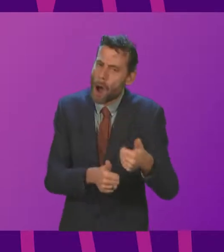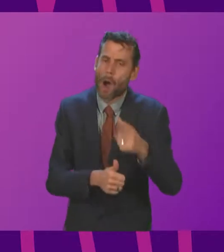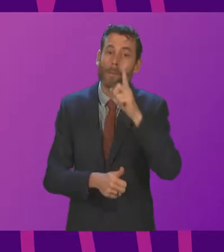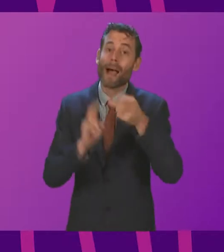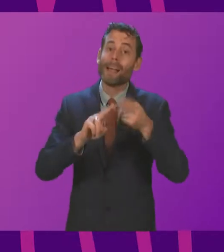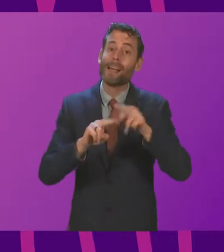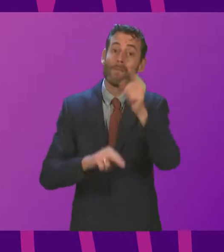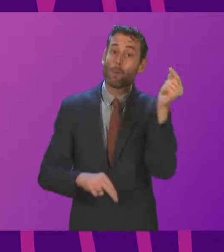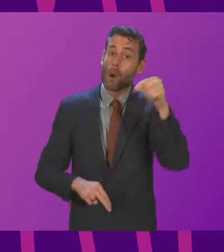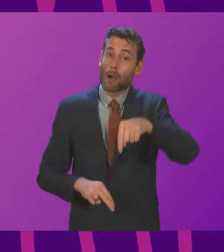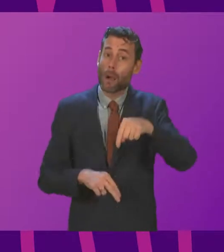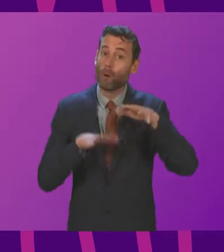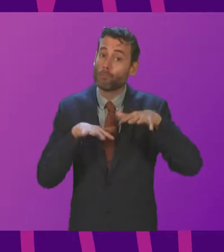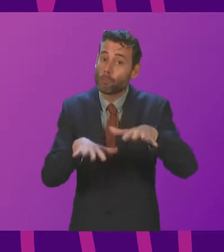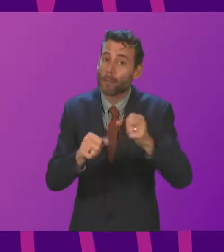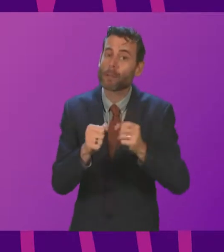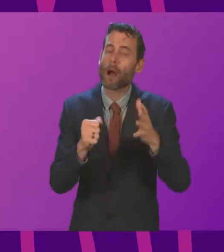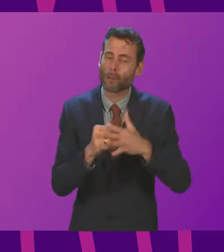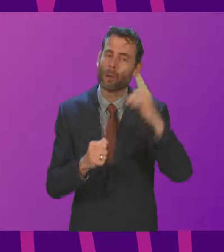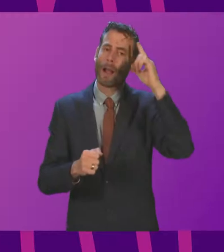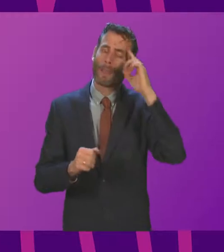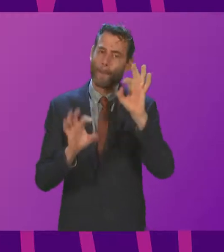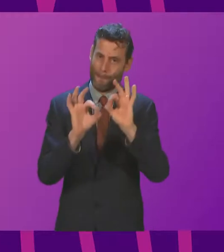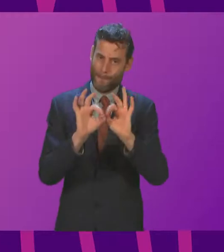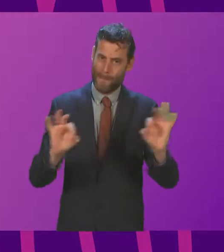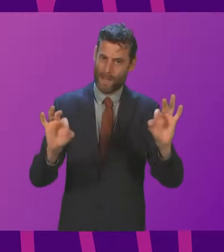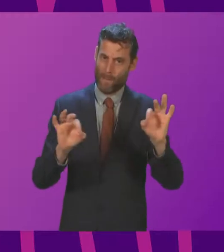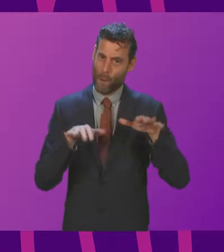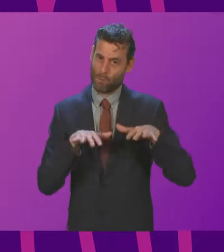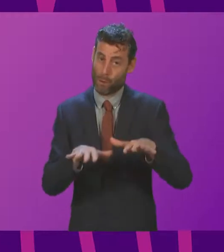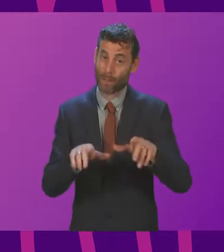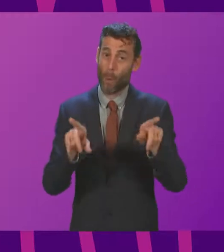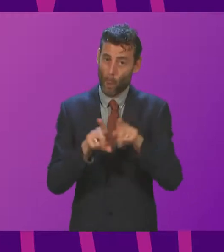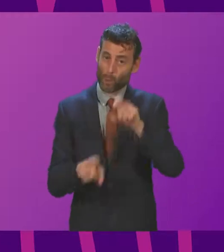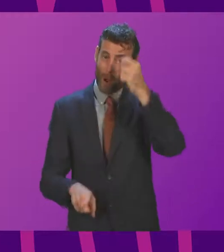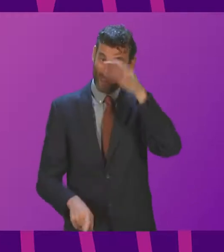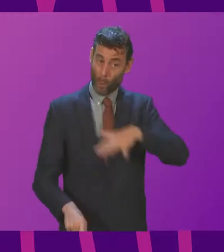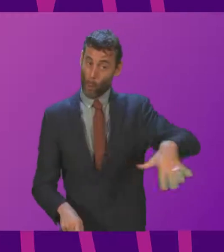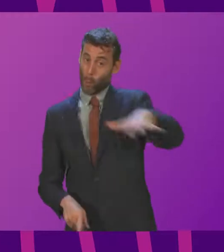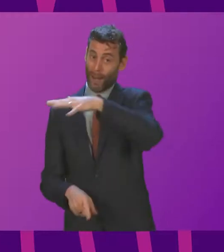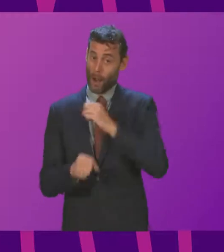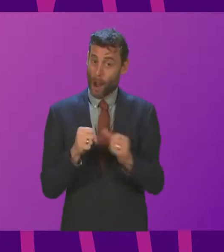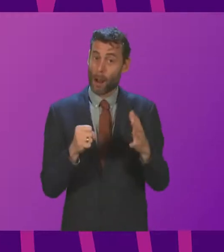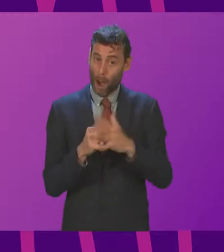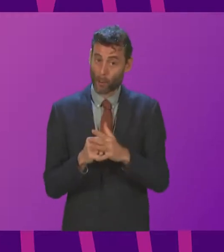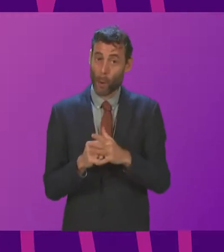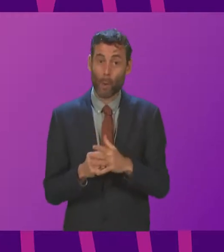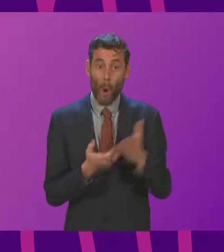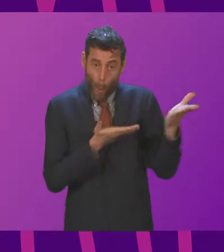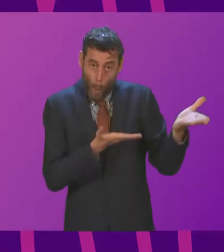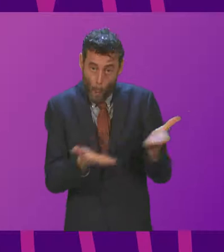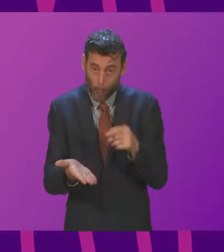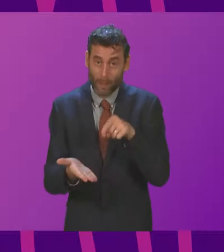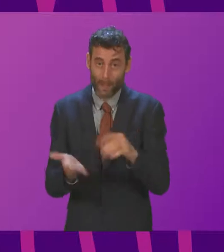to protest in Glasgow, do it peacefully and do it with a recognition that the people of Glasgow are agreeing to host this conference, are